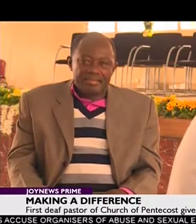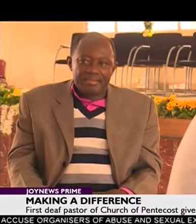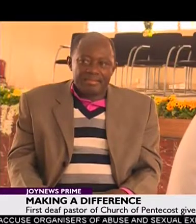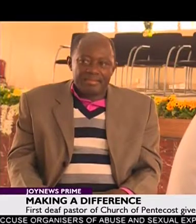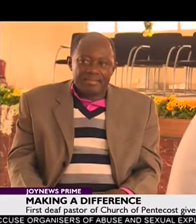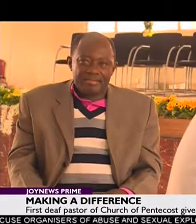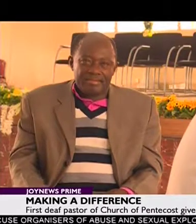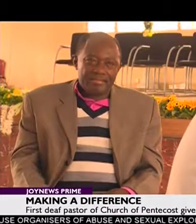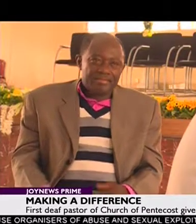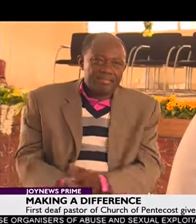start the deaf ministry.